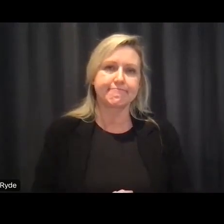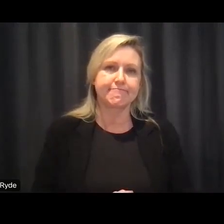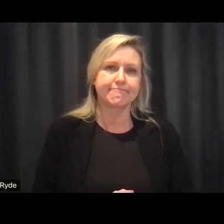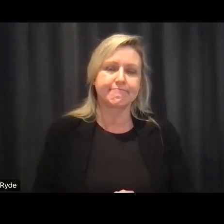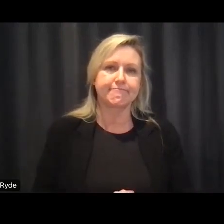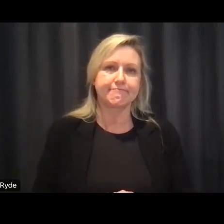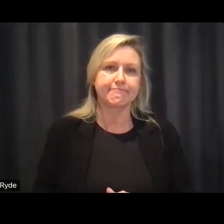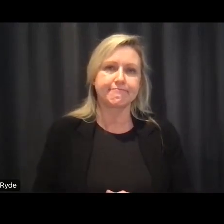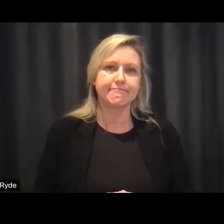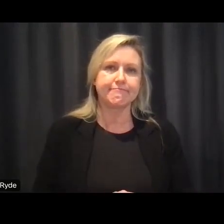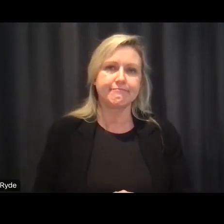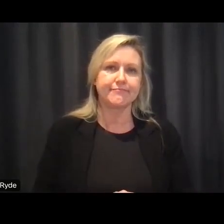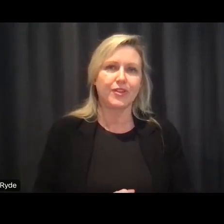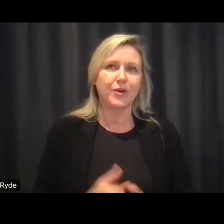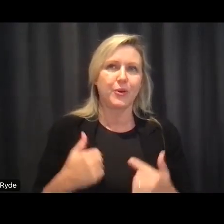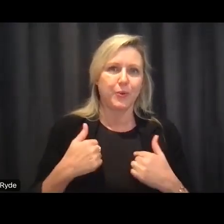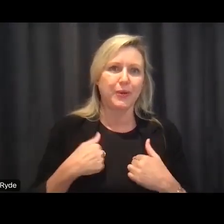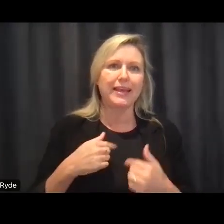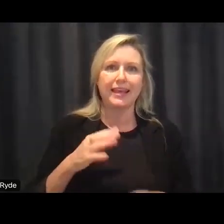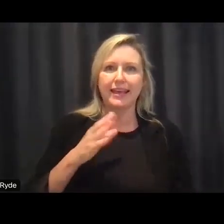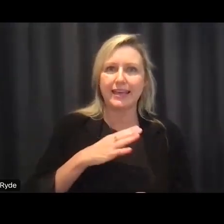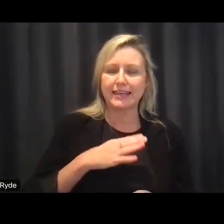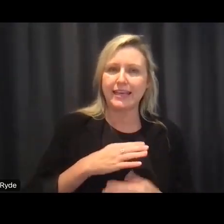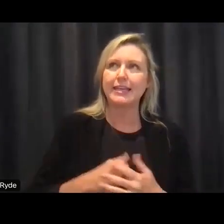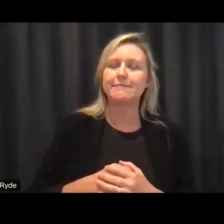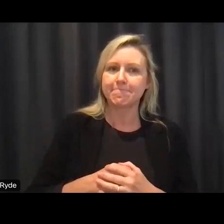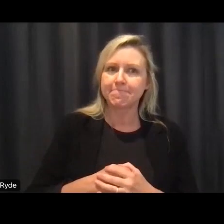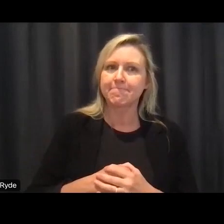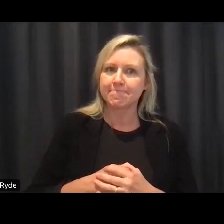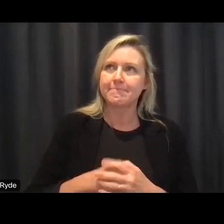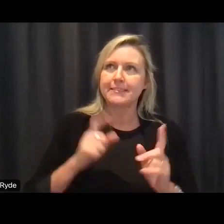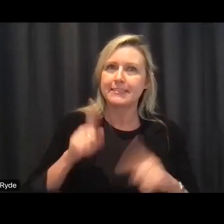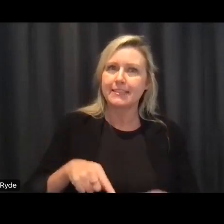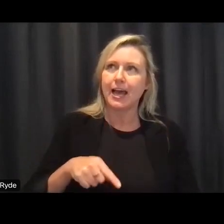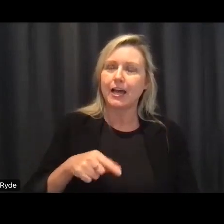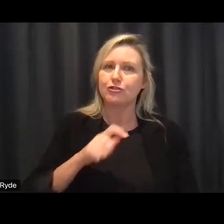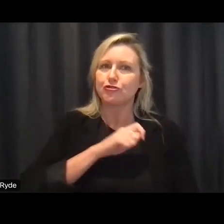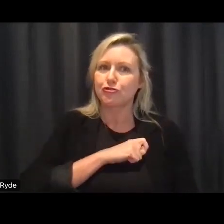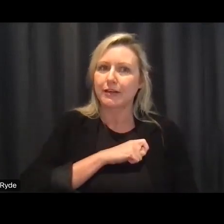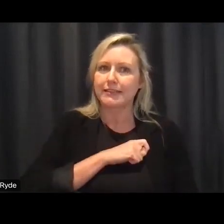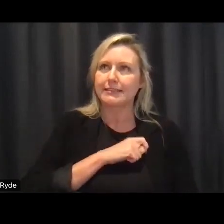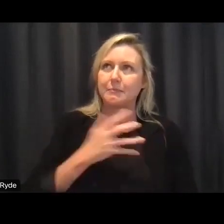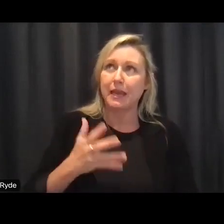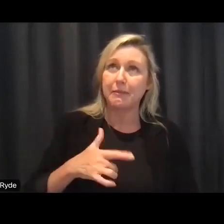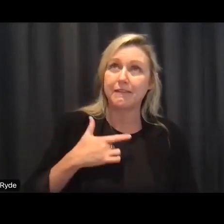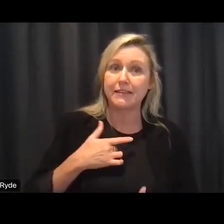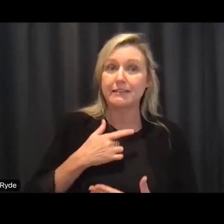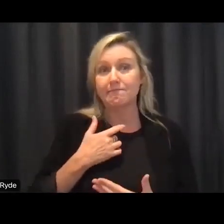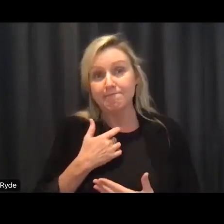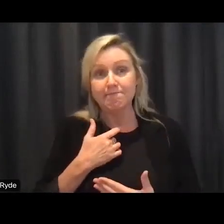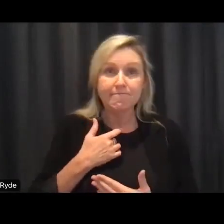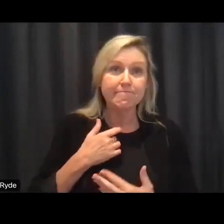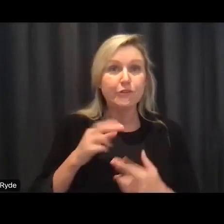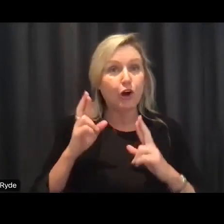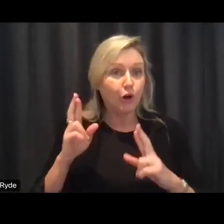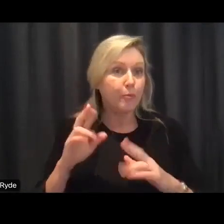a big leap of faith from people in our community to dare to feel hopeful again um but